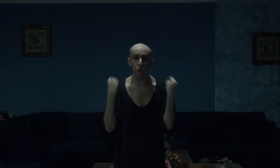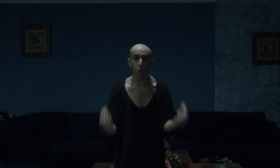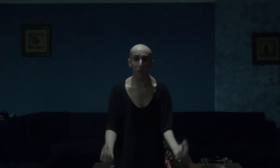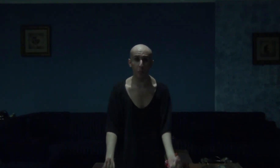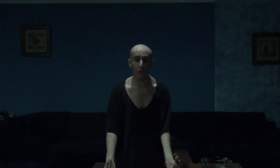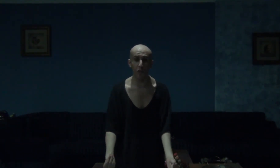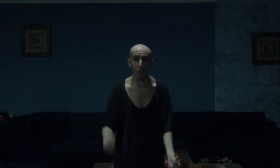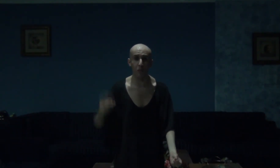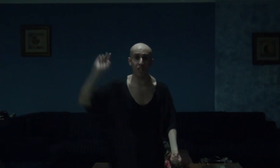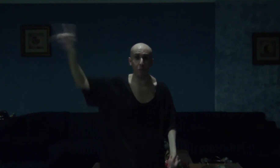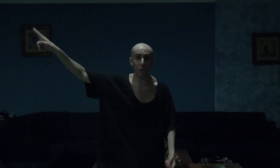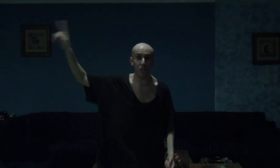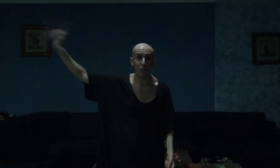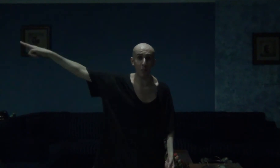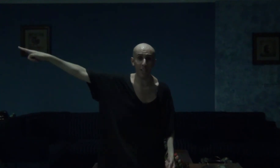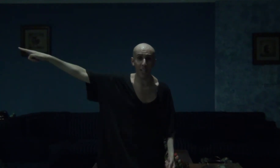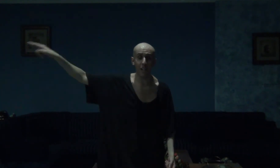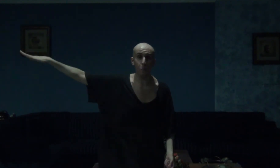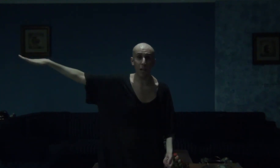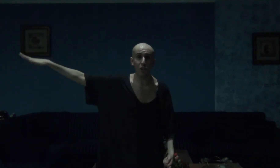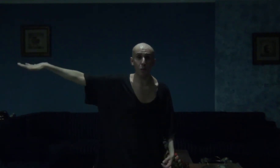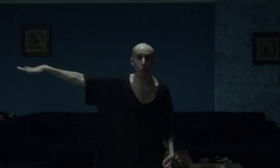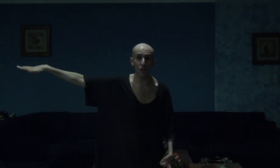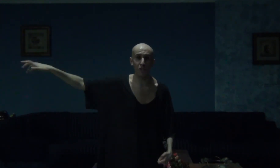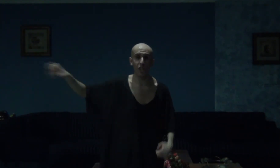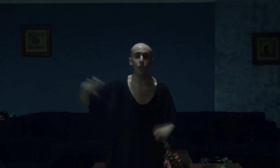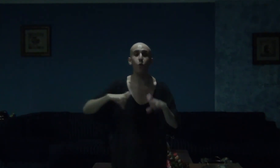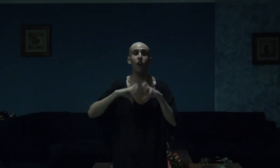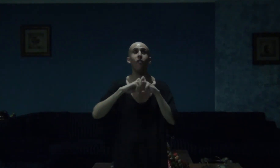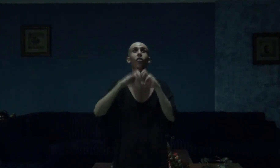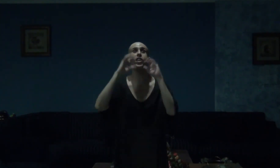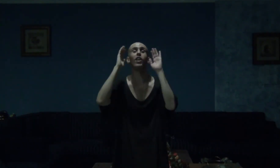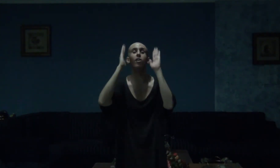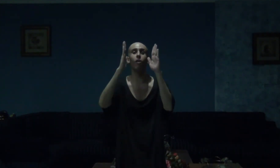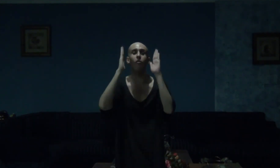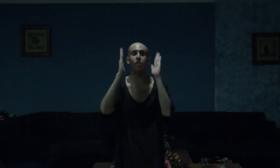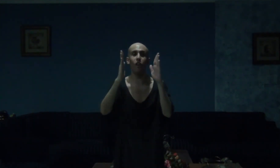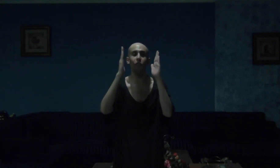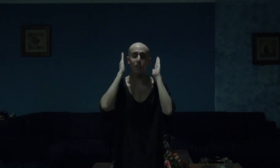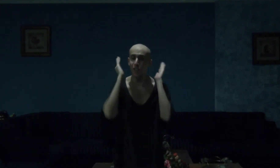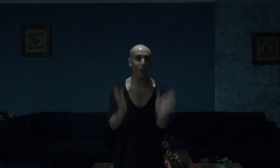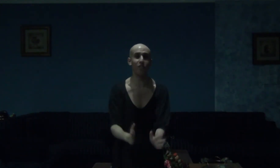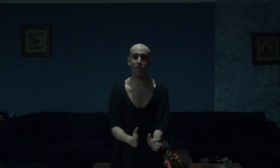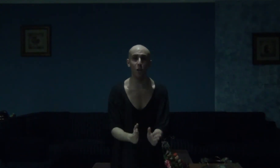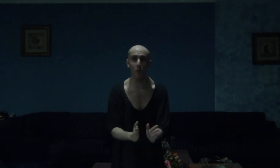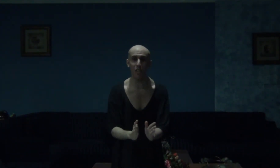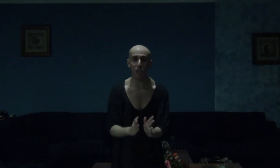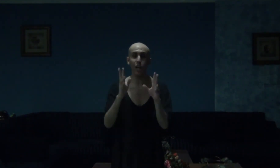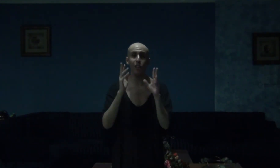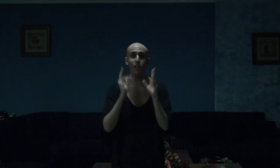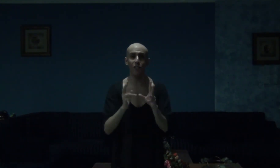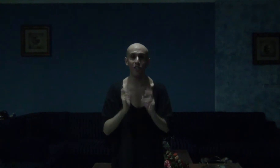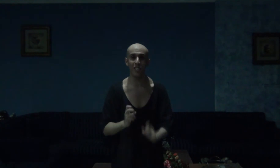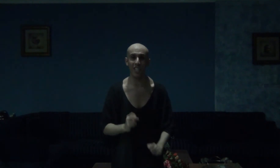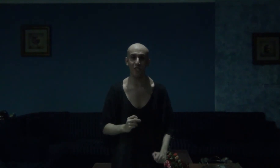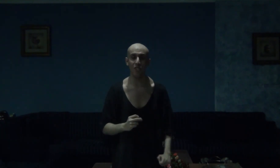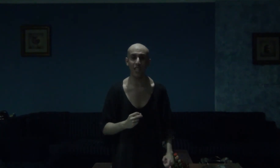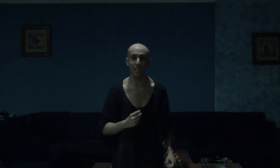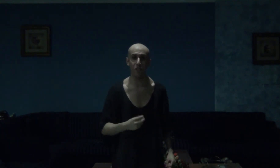so well performed, especially by Samantha Morton, who I fucking love, love, love so much. I love her, guys and gals,